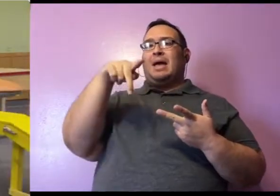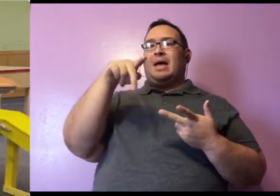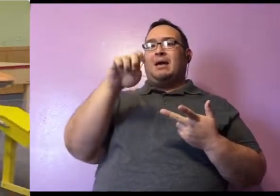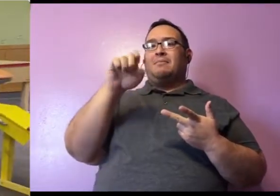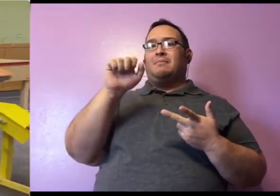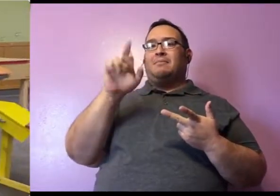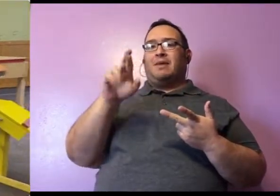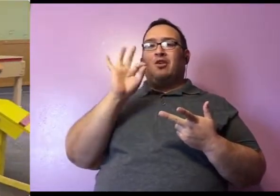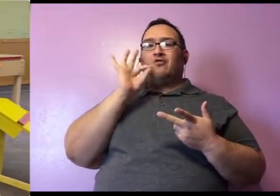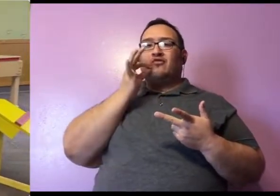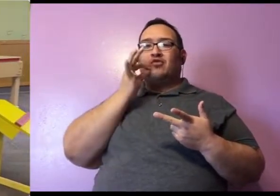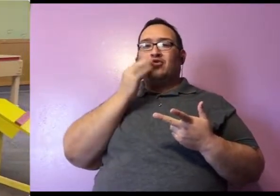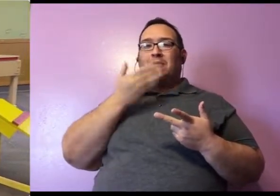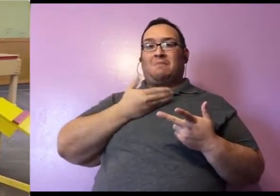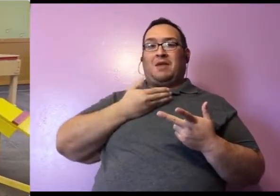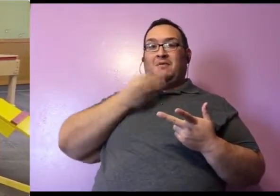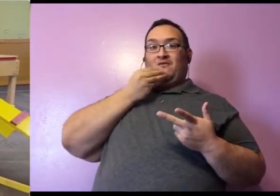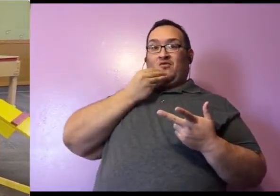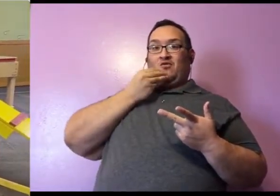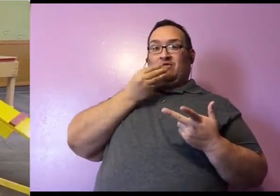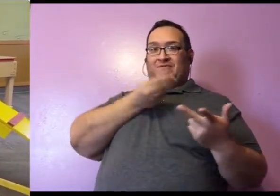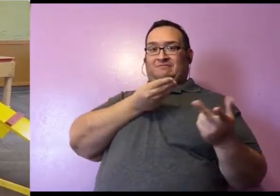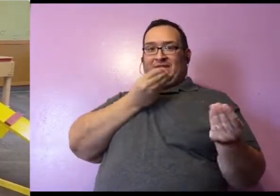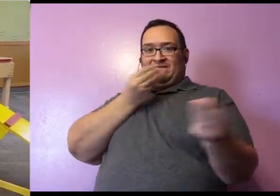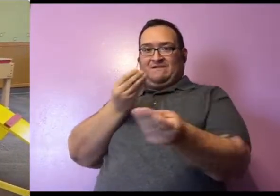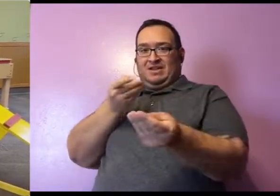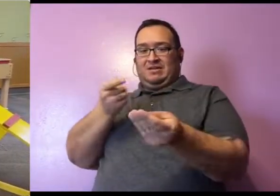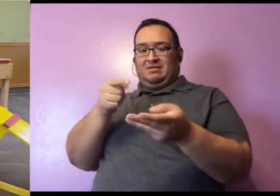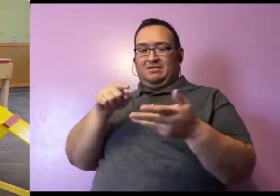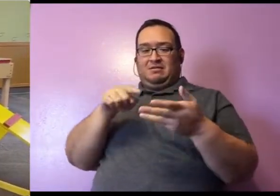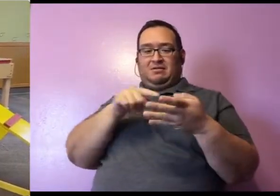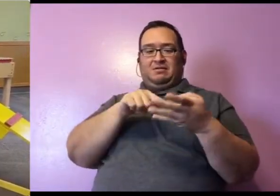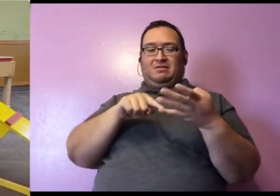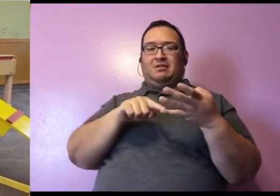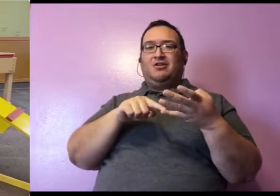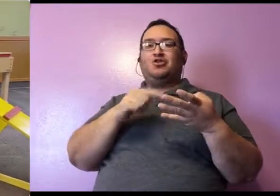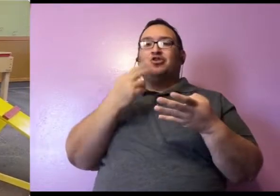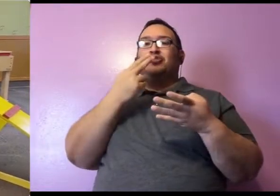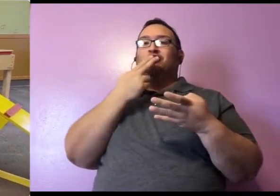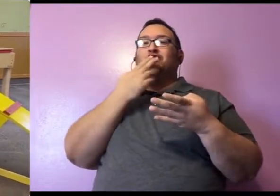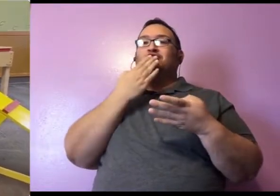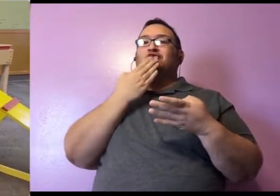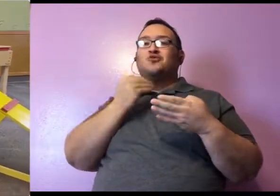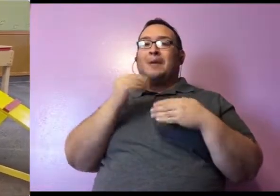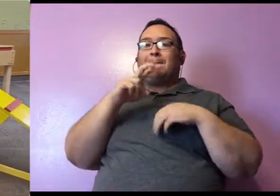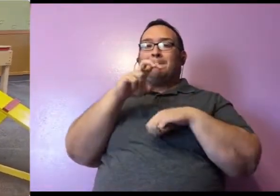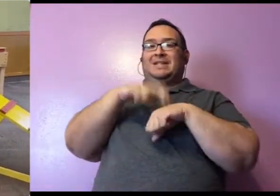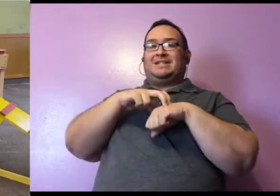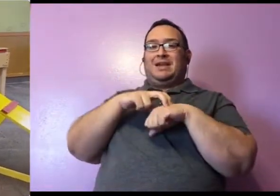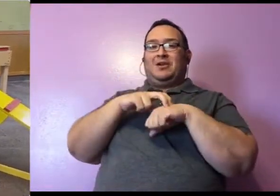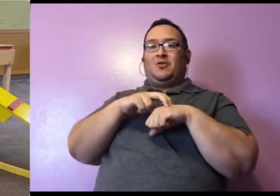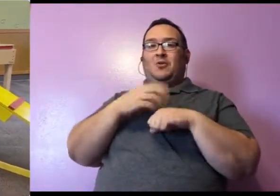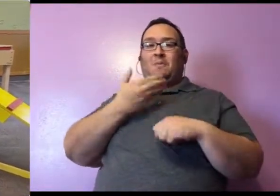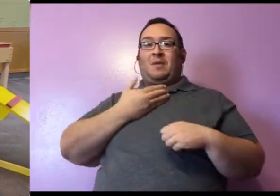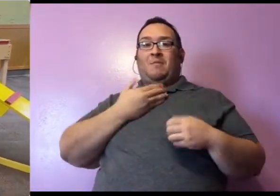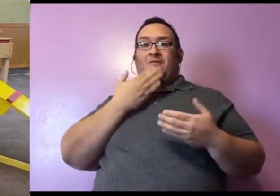flavored baby food. Let's see. Sweet potato baby food. Sweet potato baby food is a big favorite.